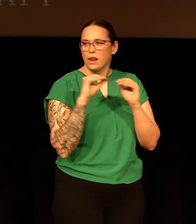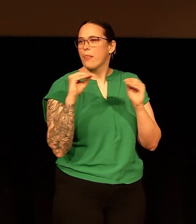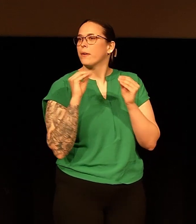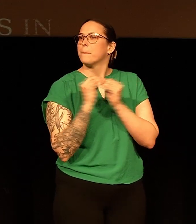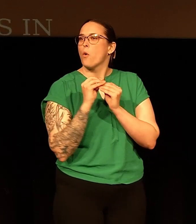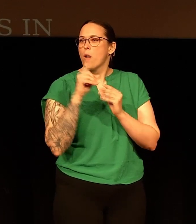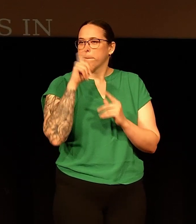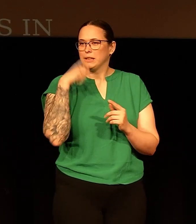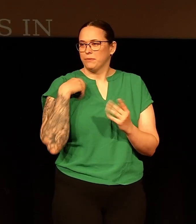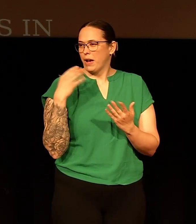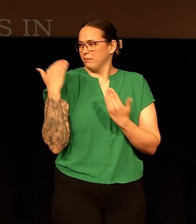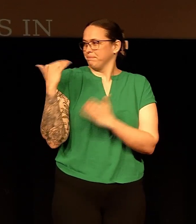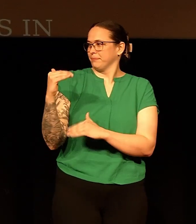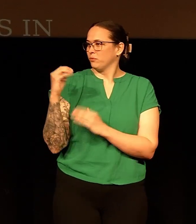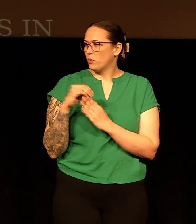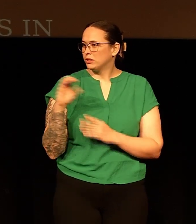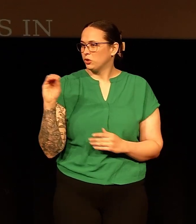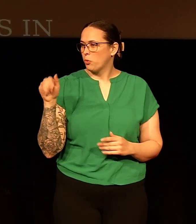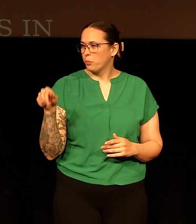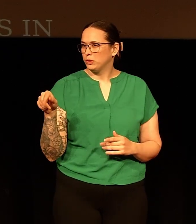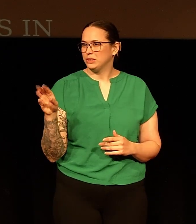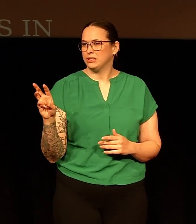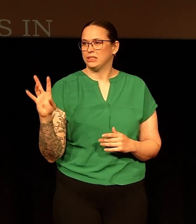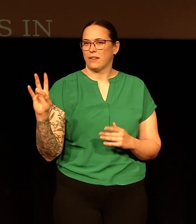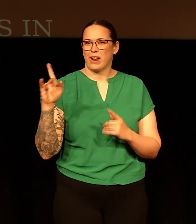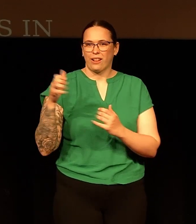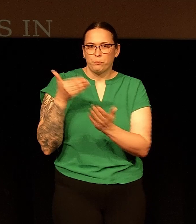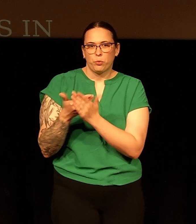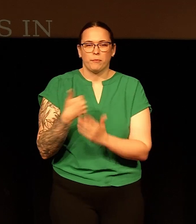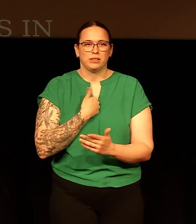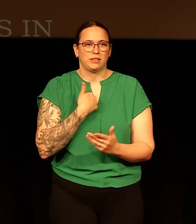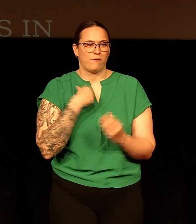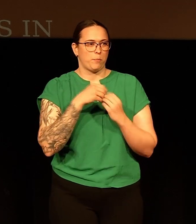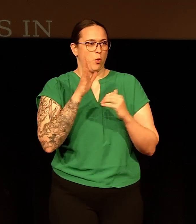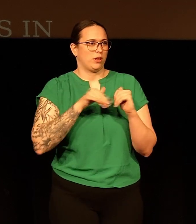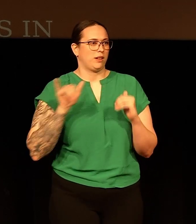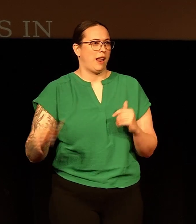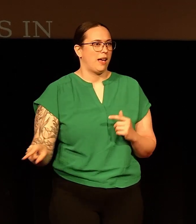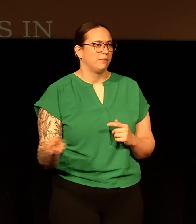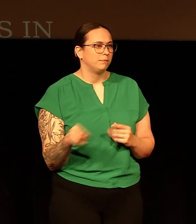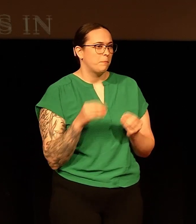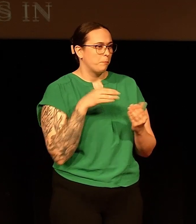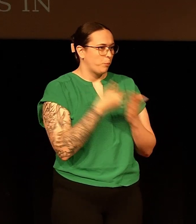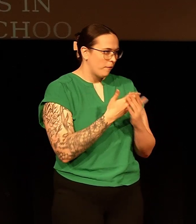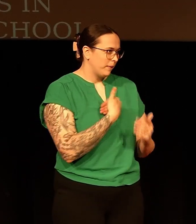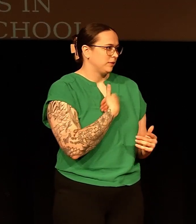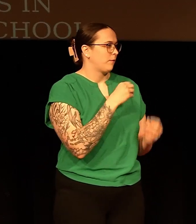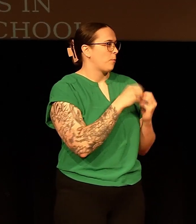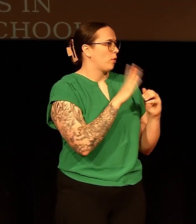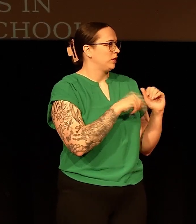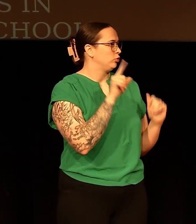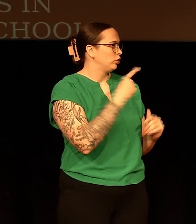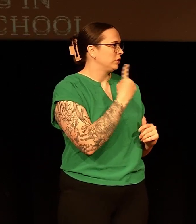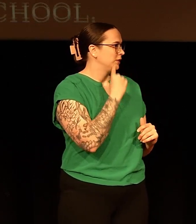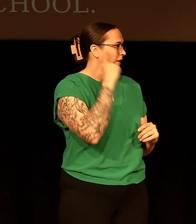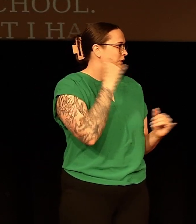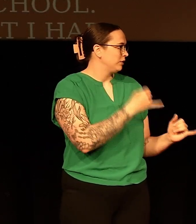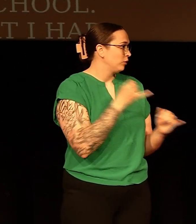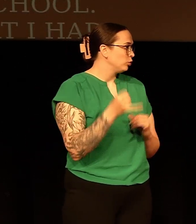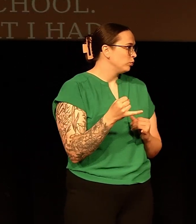myself that I am more than just .67 GPA. I had to prove to myself that I knew more than what I did and